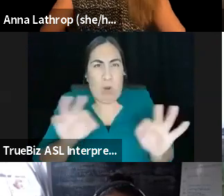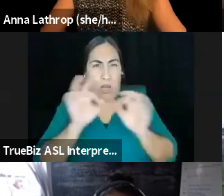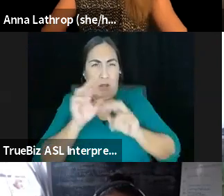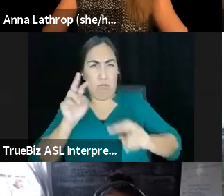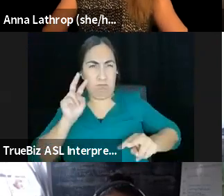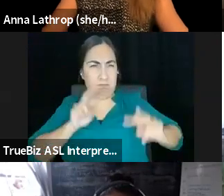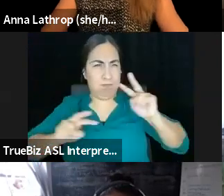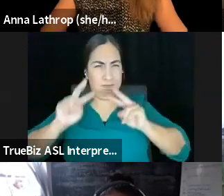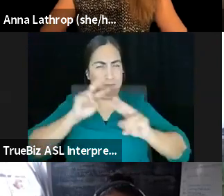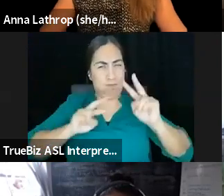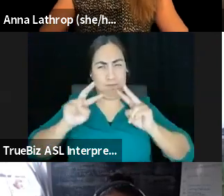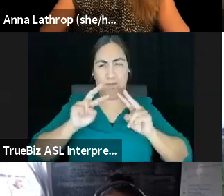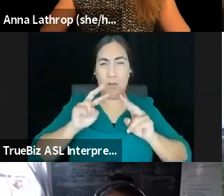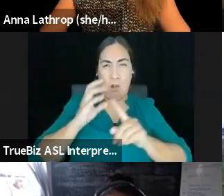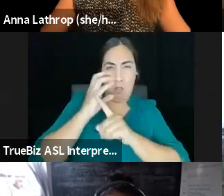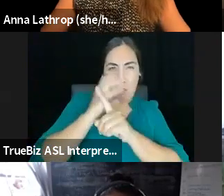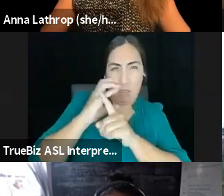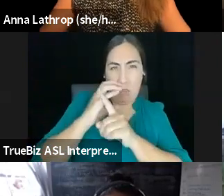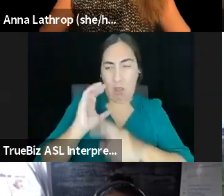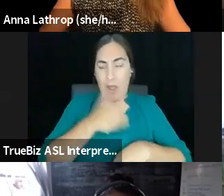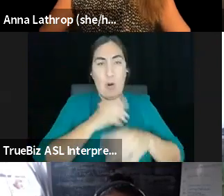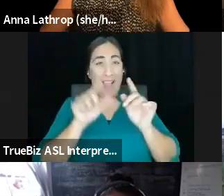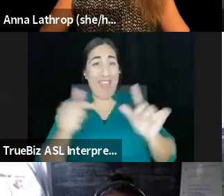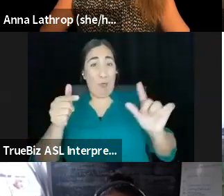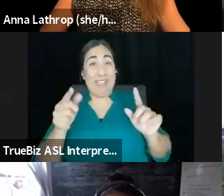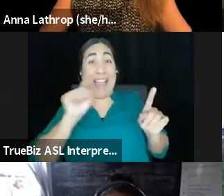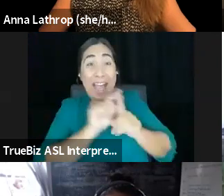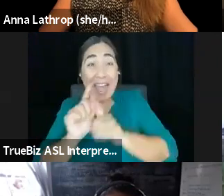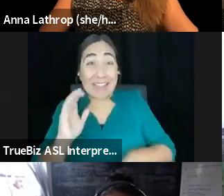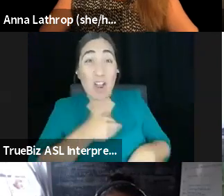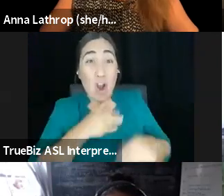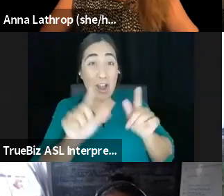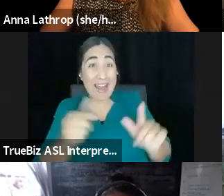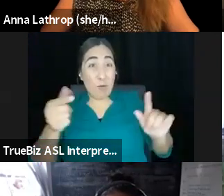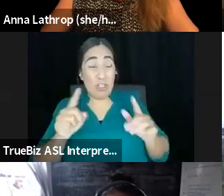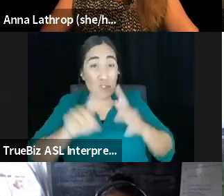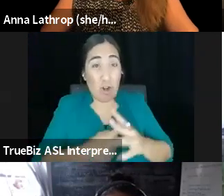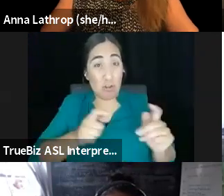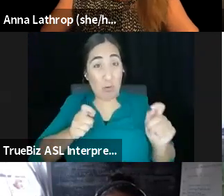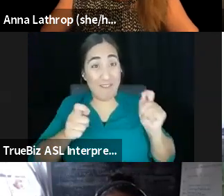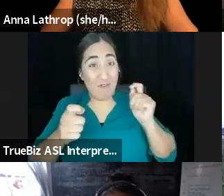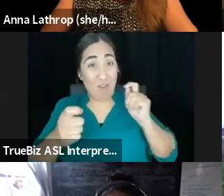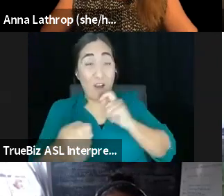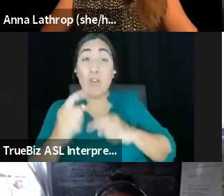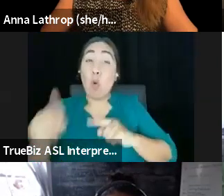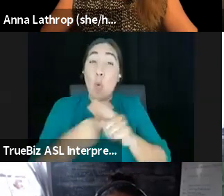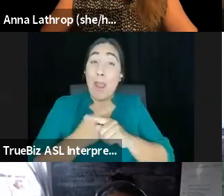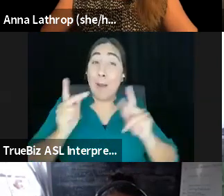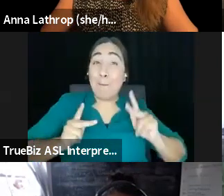think when that happens, you do run into, to people, when you say they're, I think, uh, when people are